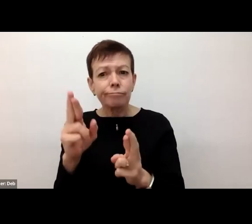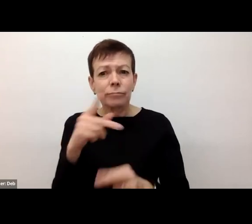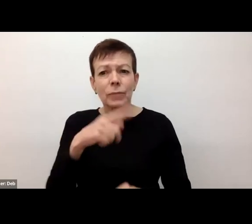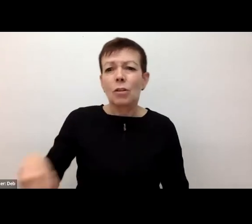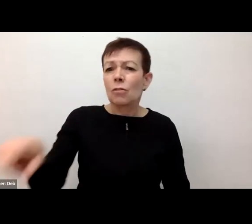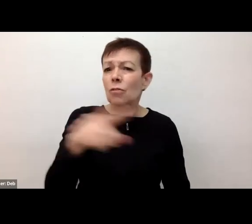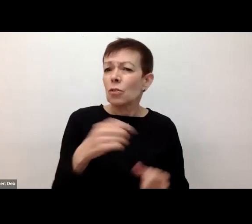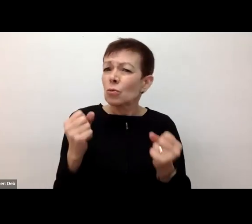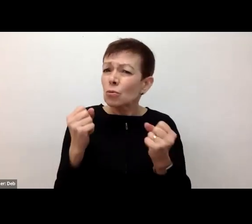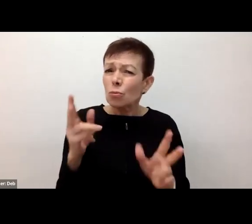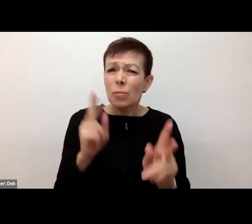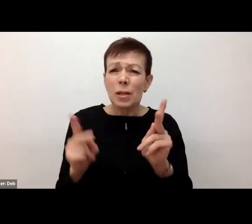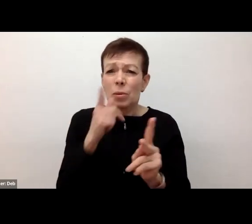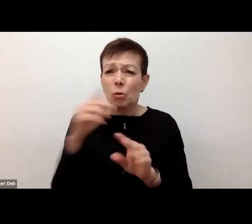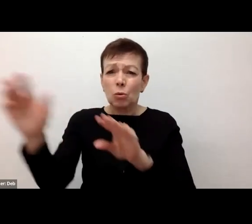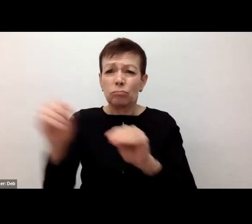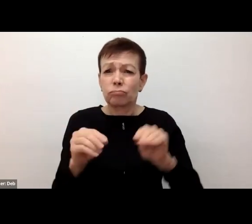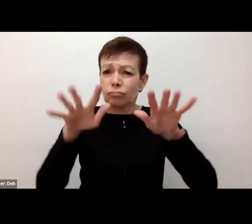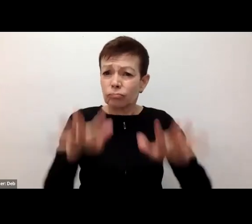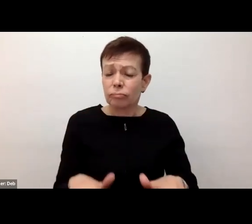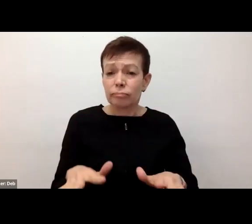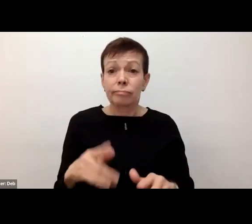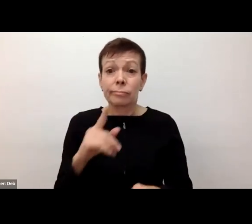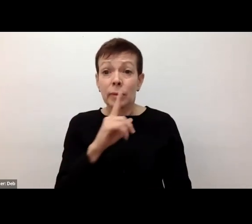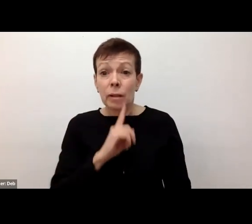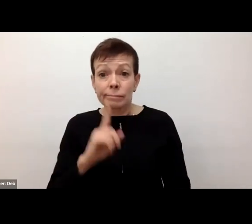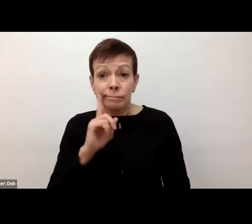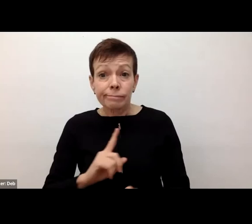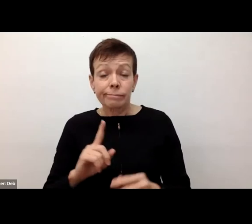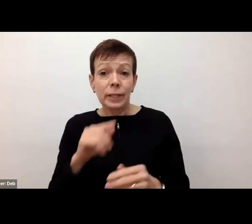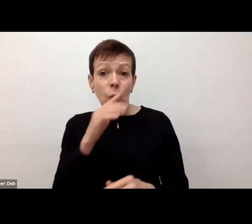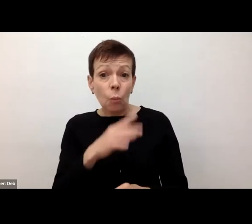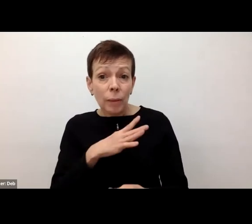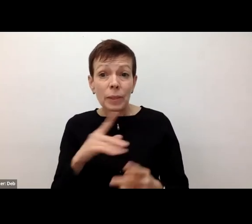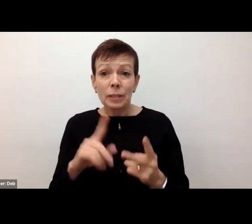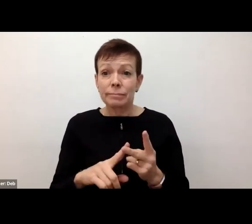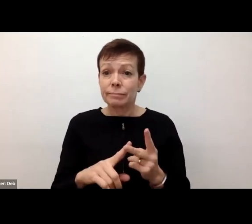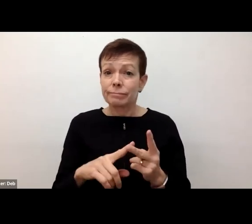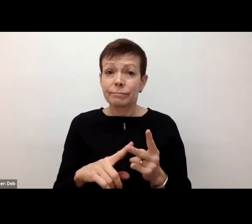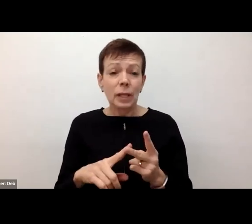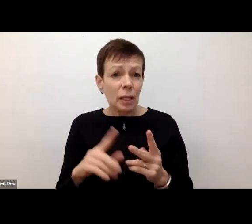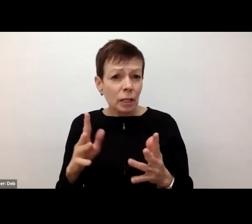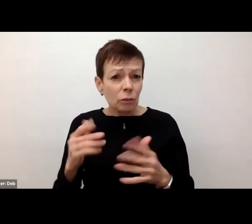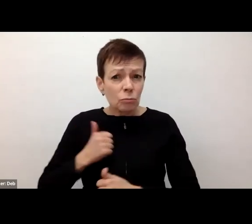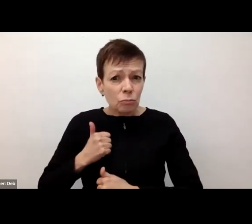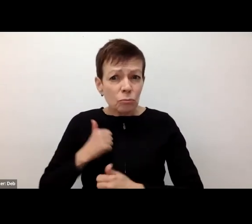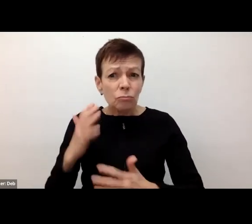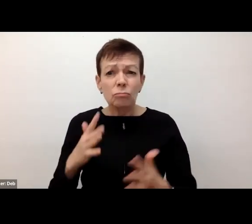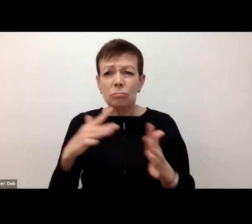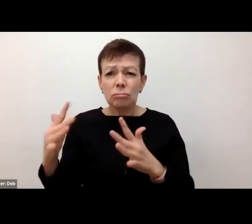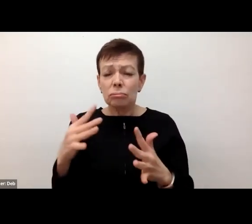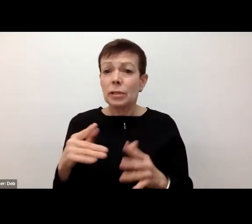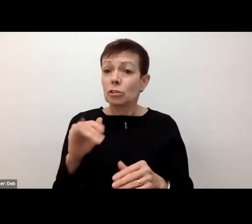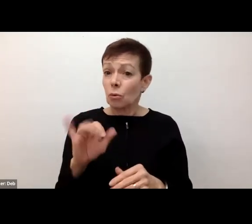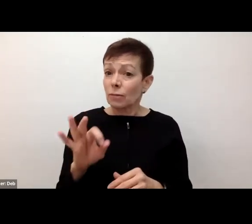so very vulnerable. An example that comes from the Sikh community, also very engaged in refugee immigration issues, and in